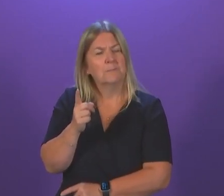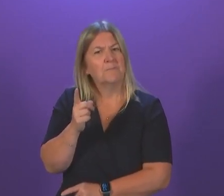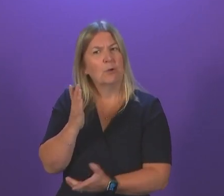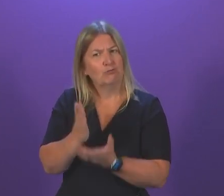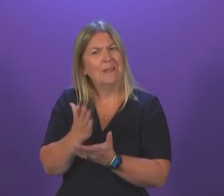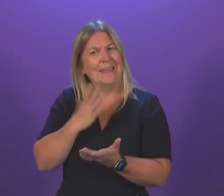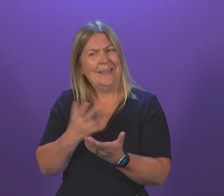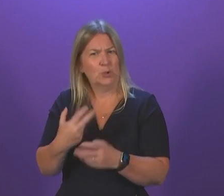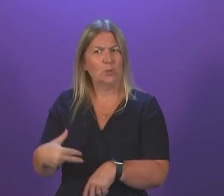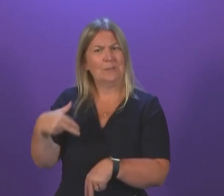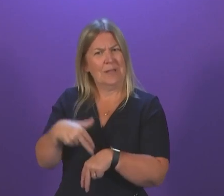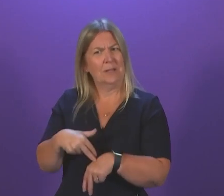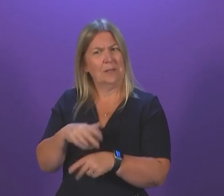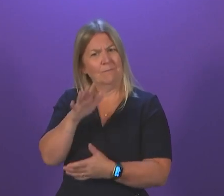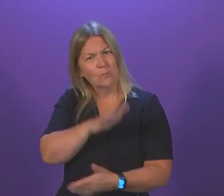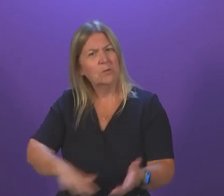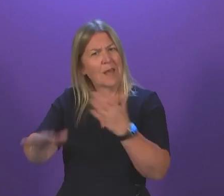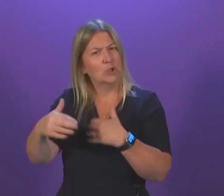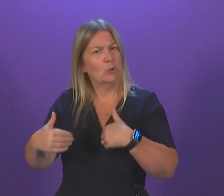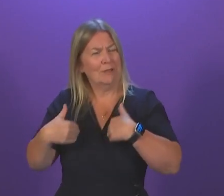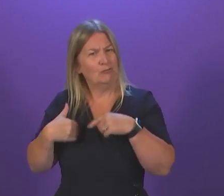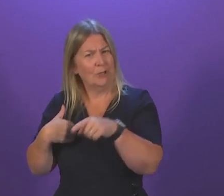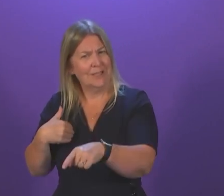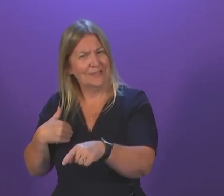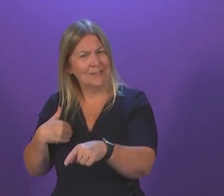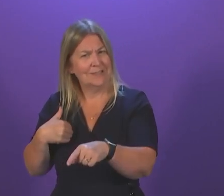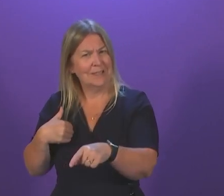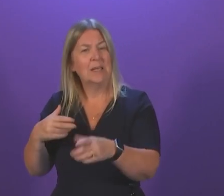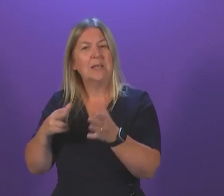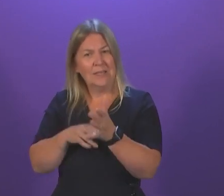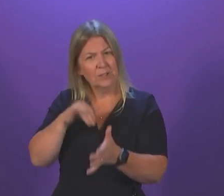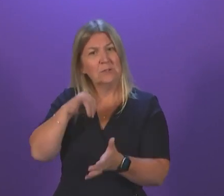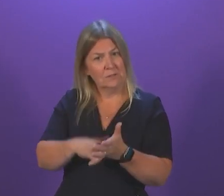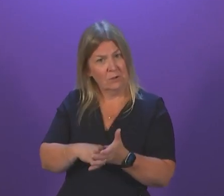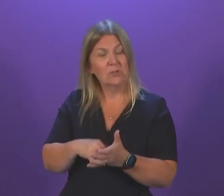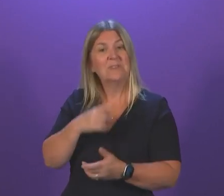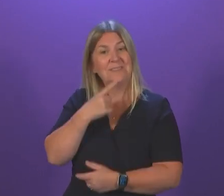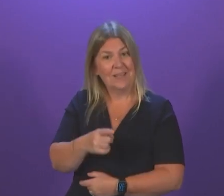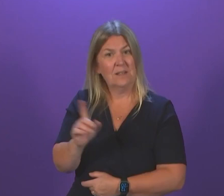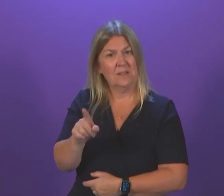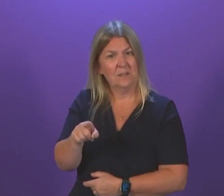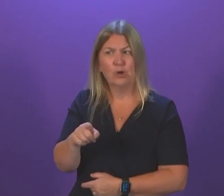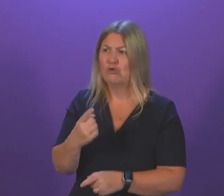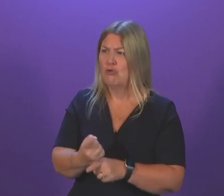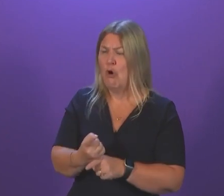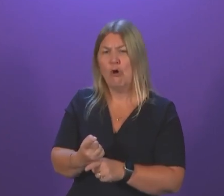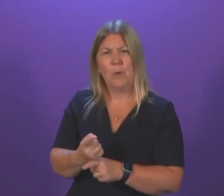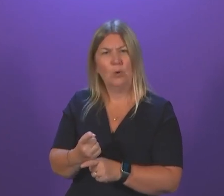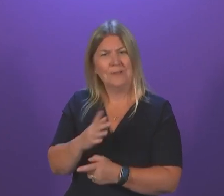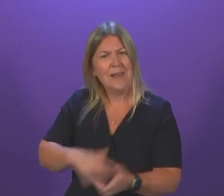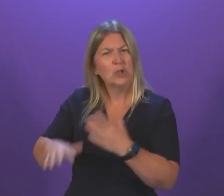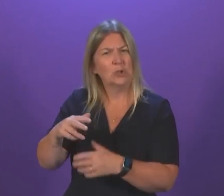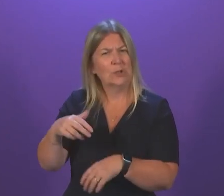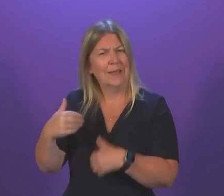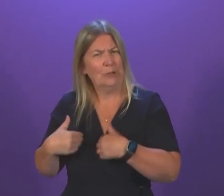standing up for the national interest. Nicola Sturgeon in opposition talking about the national interest, but in government, she puts Scottish jobs